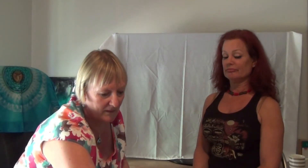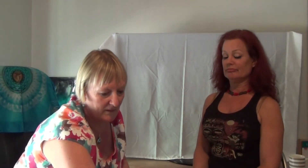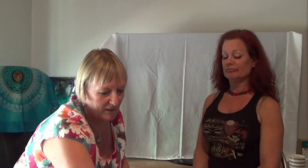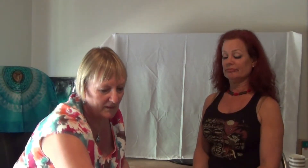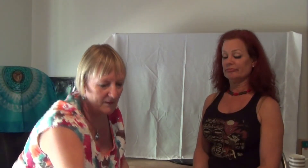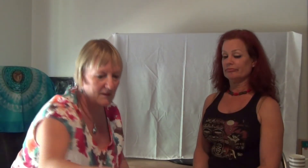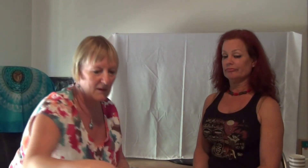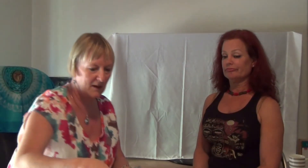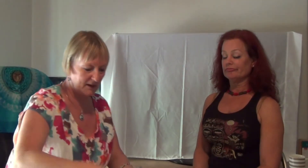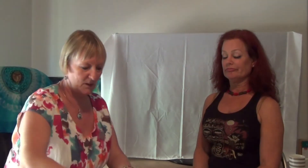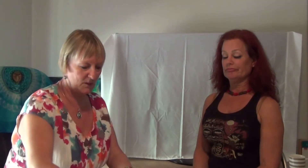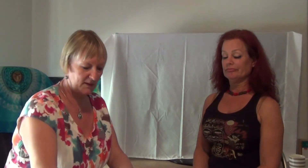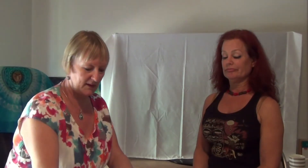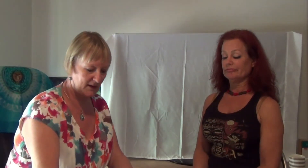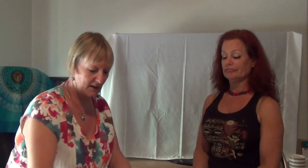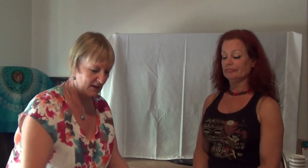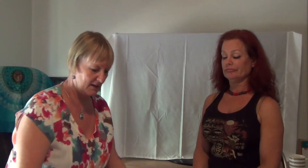Light golden colour.